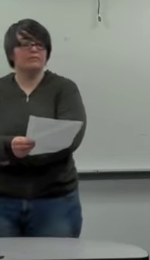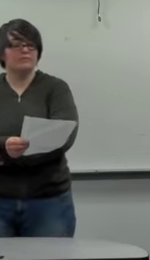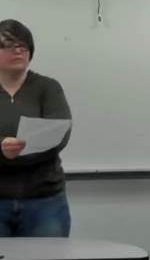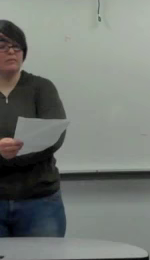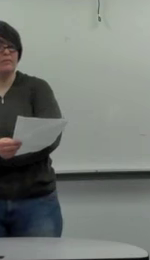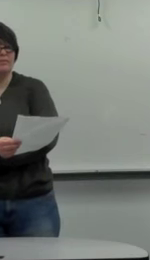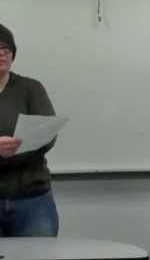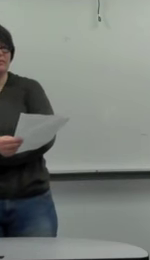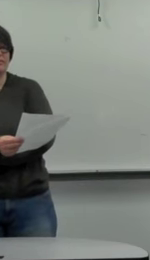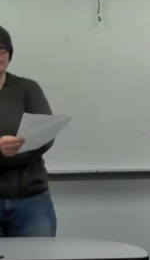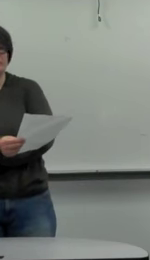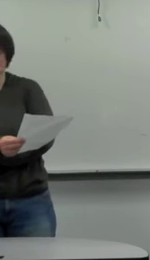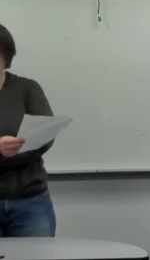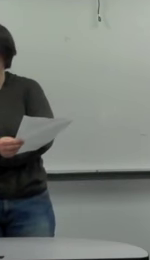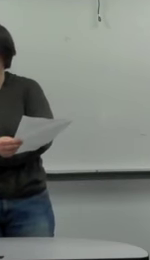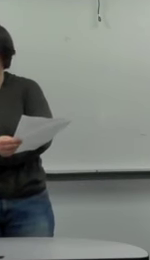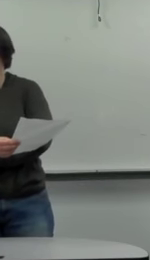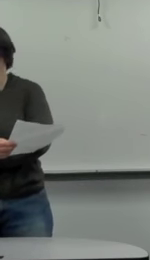Roundworms.